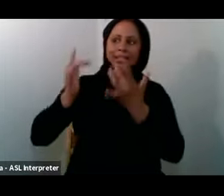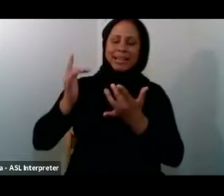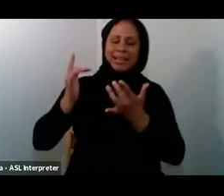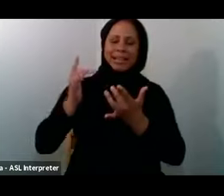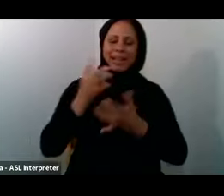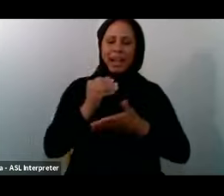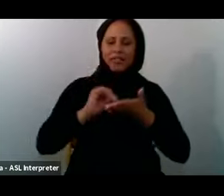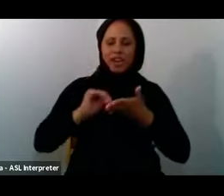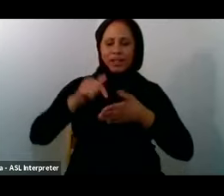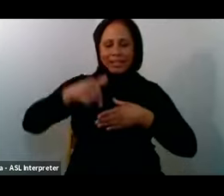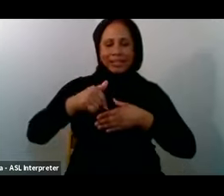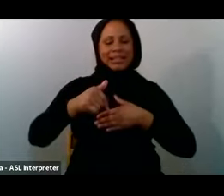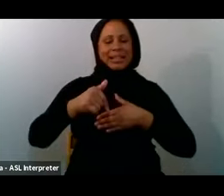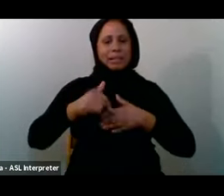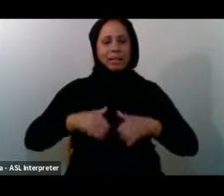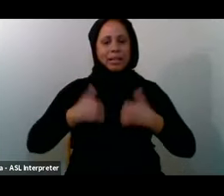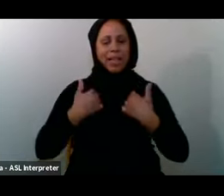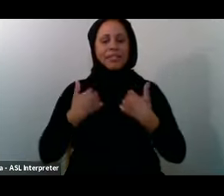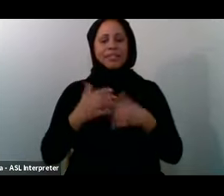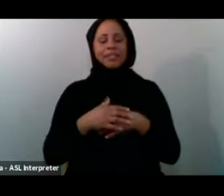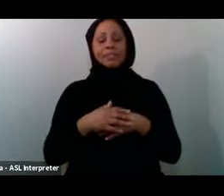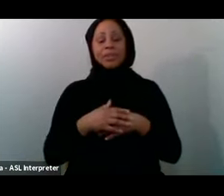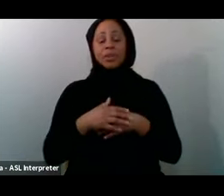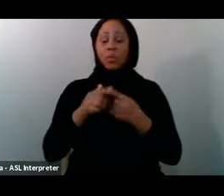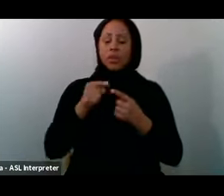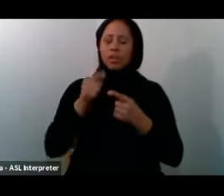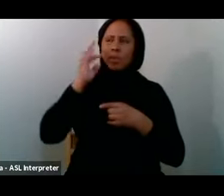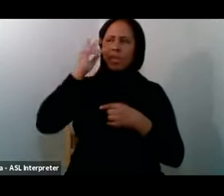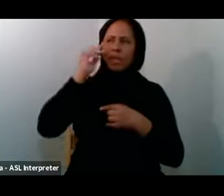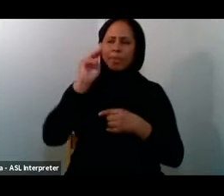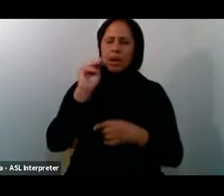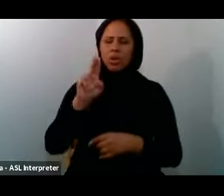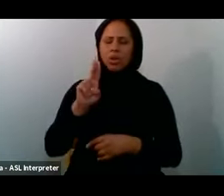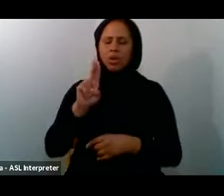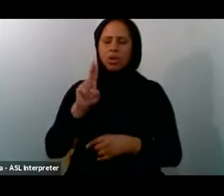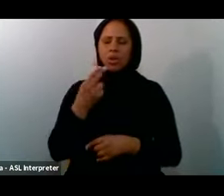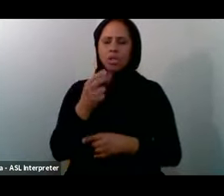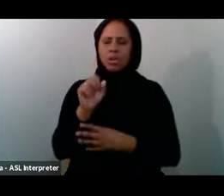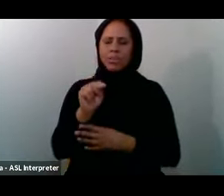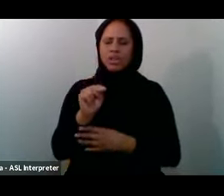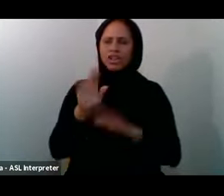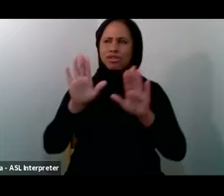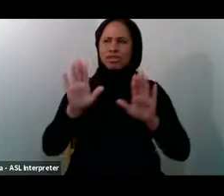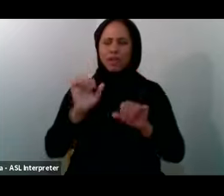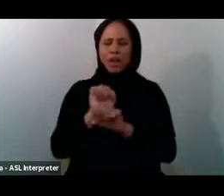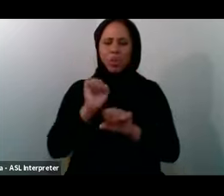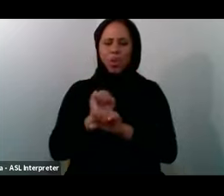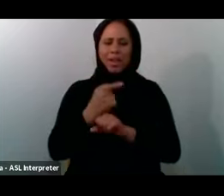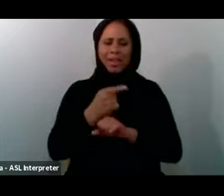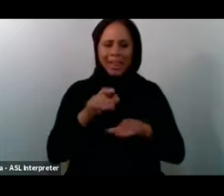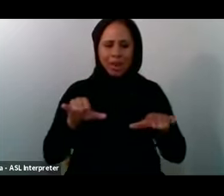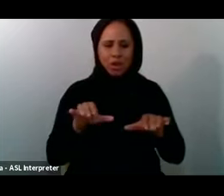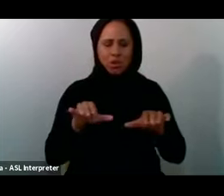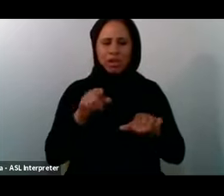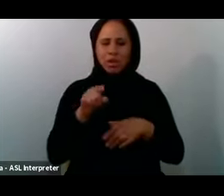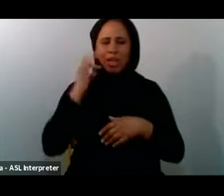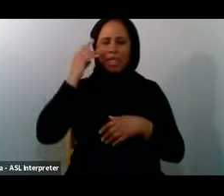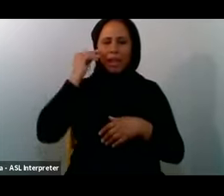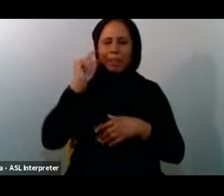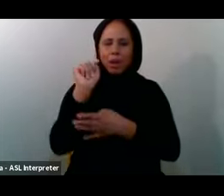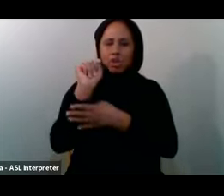you think about Muhsin And the great work Muhsin is doing You think about The very tradition The very